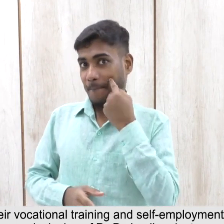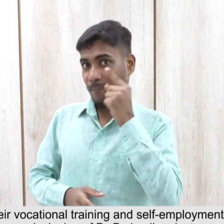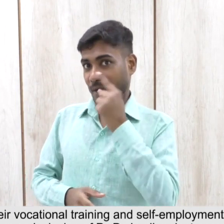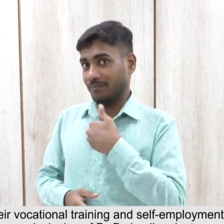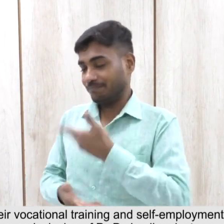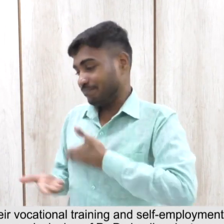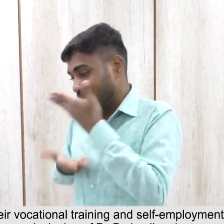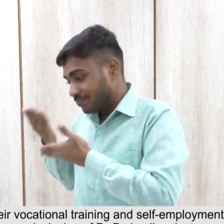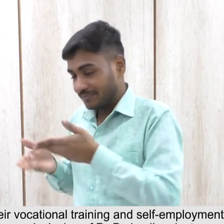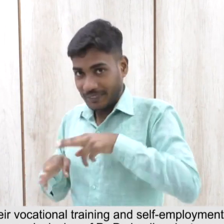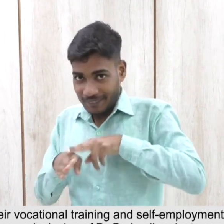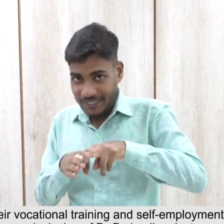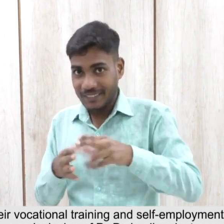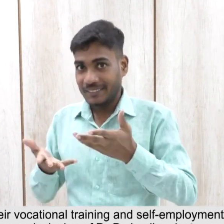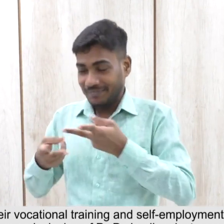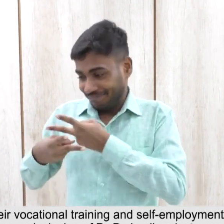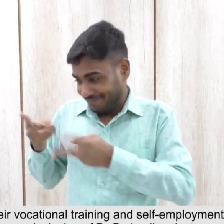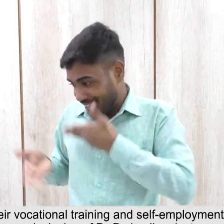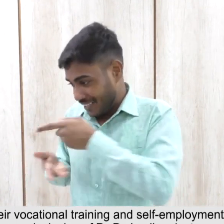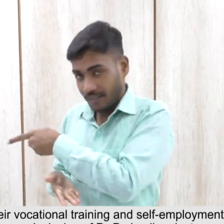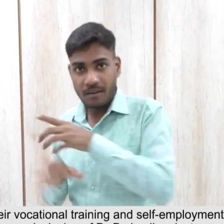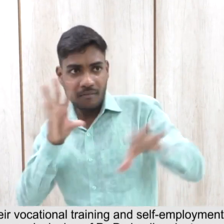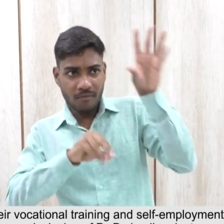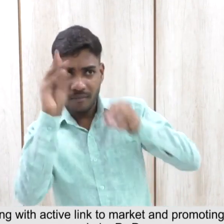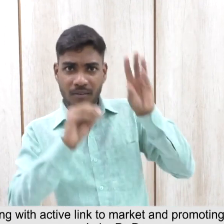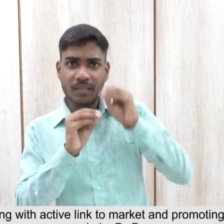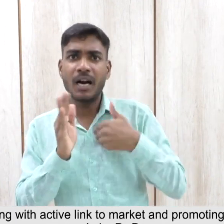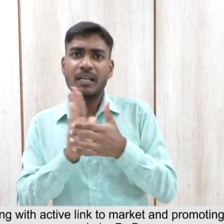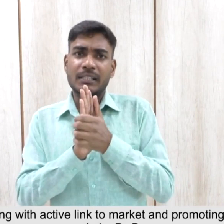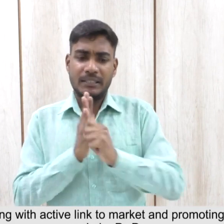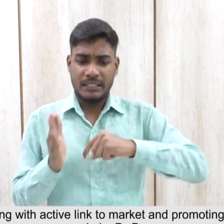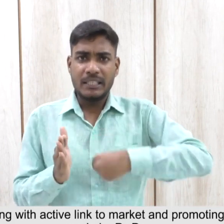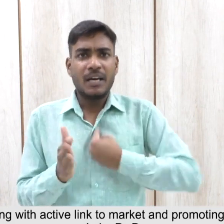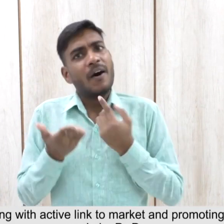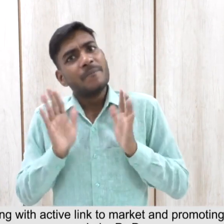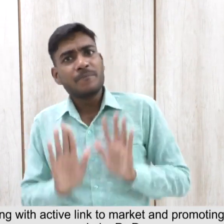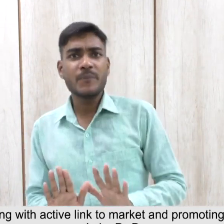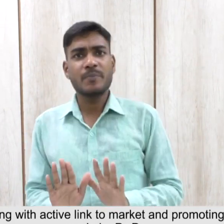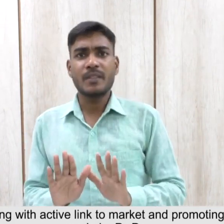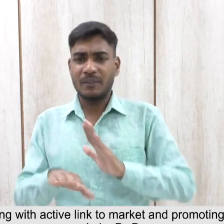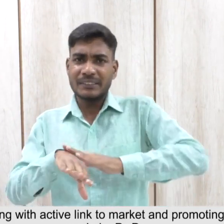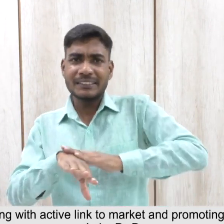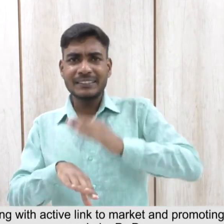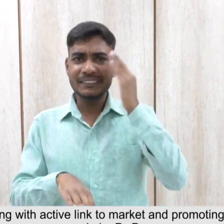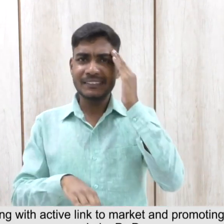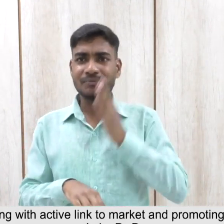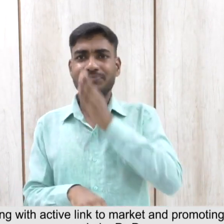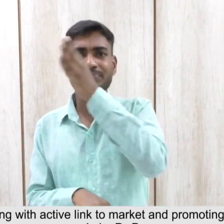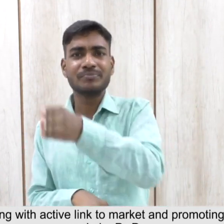mainstream formal and non-formal vocational and skill training with active link